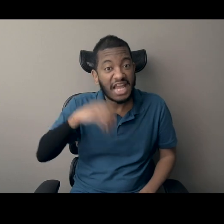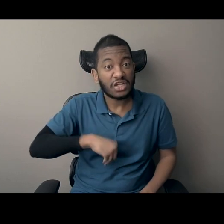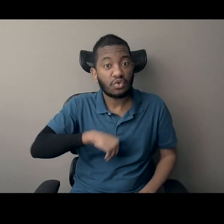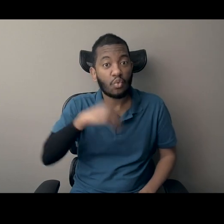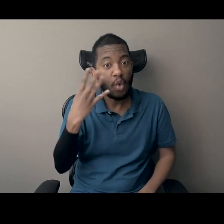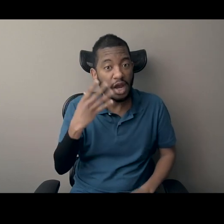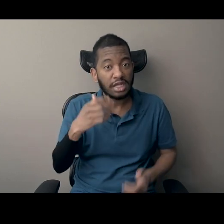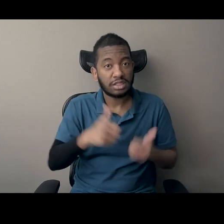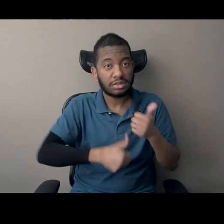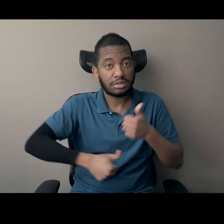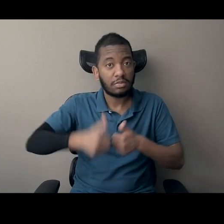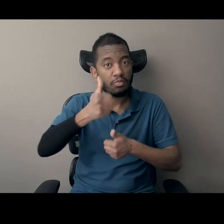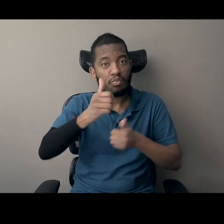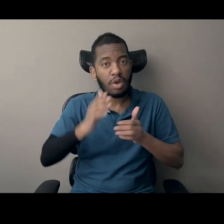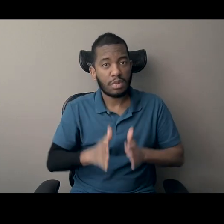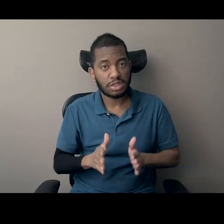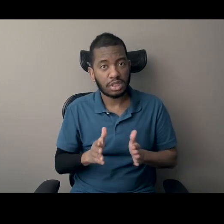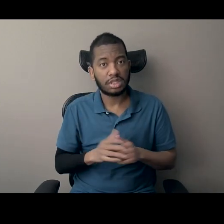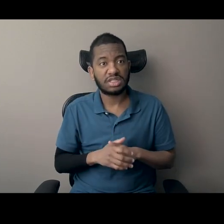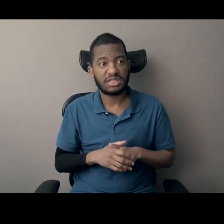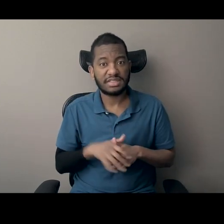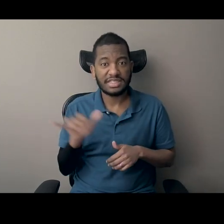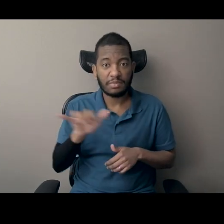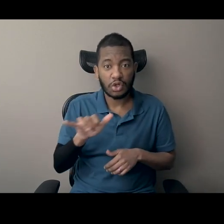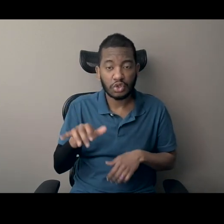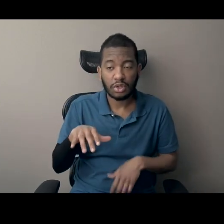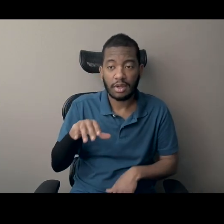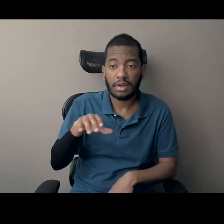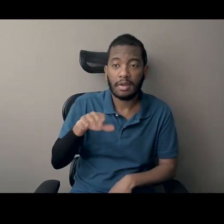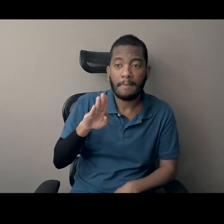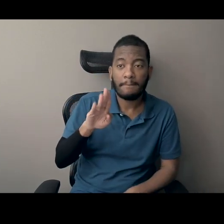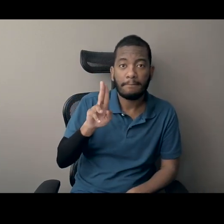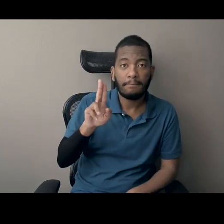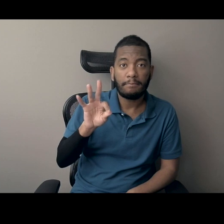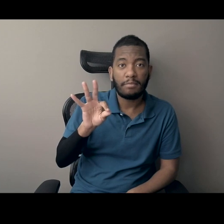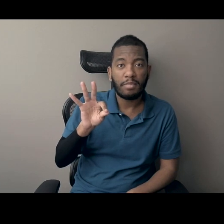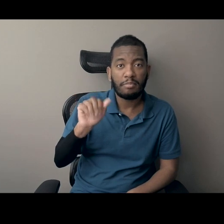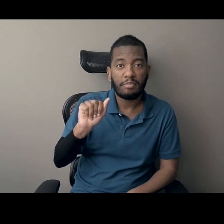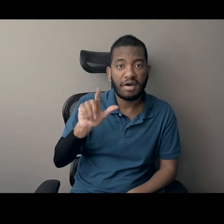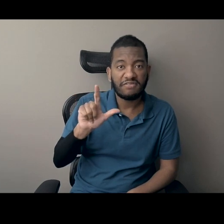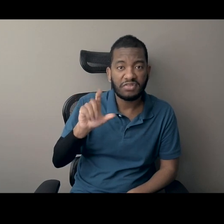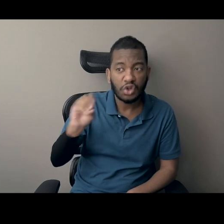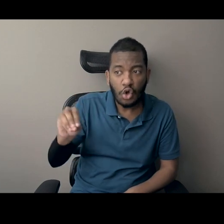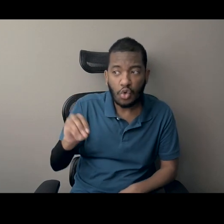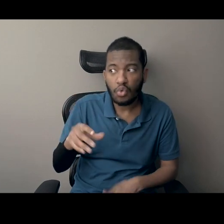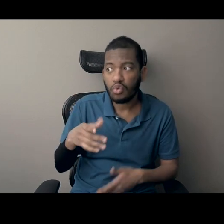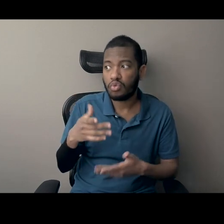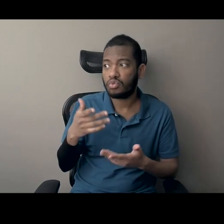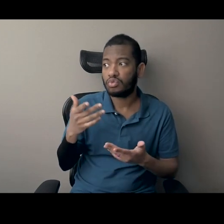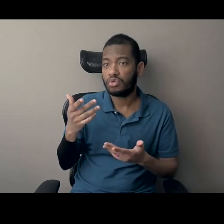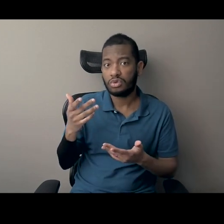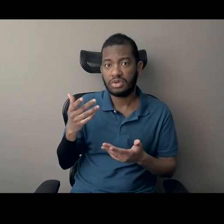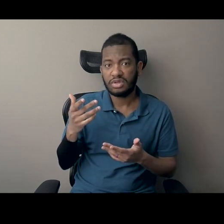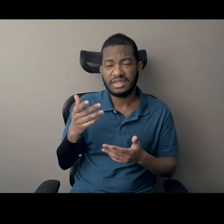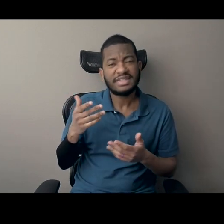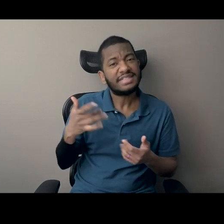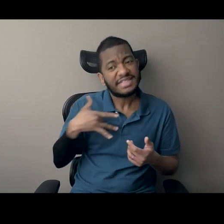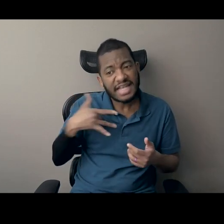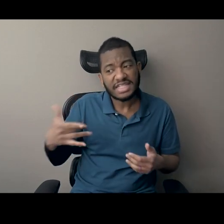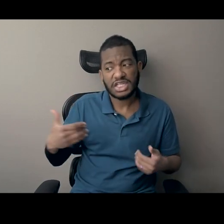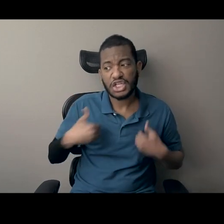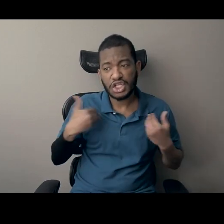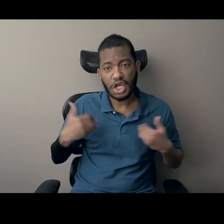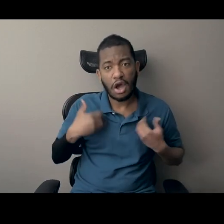Buffalo and, you know, so many other places that we see it's often young, young people that have been indoctrinated